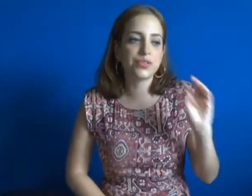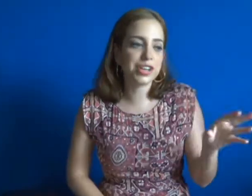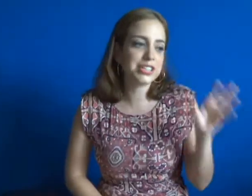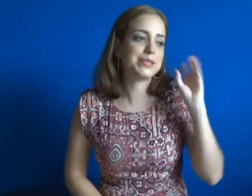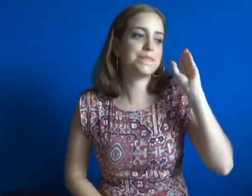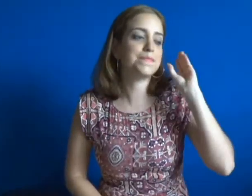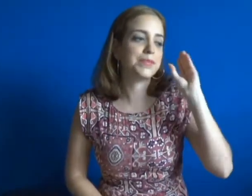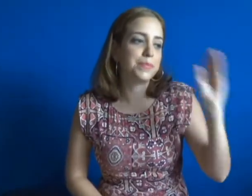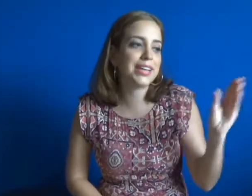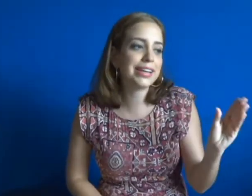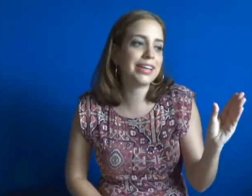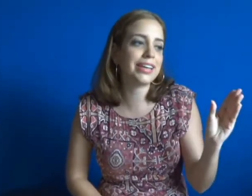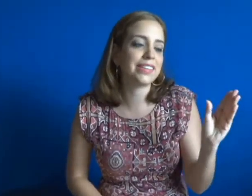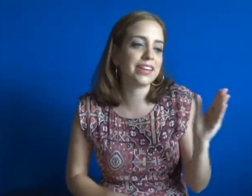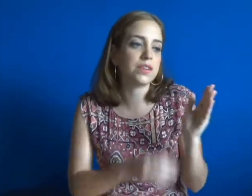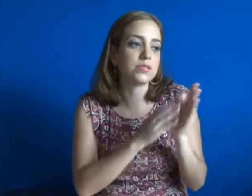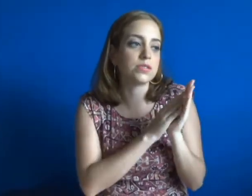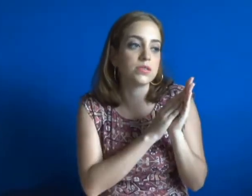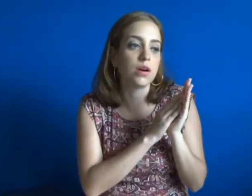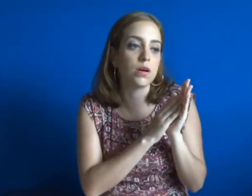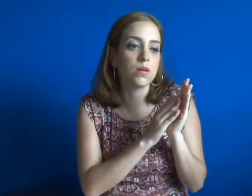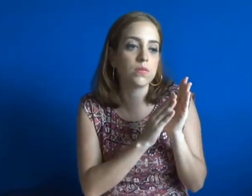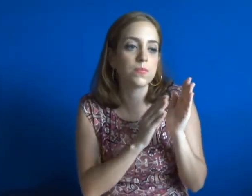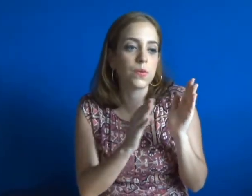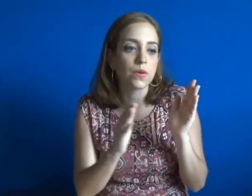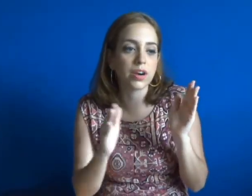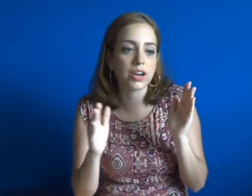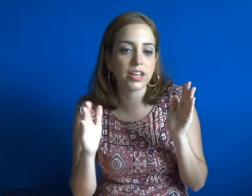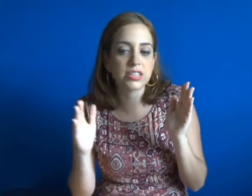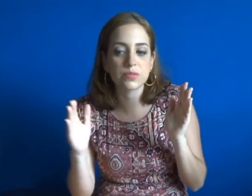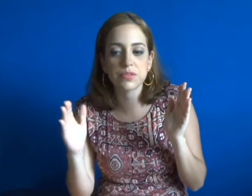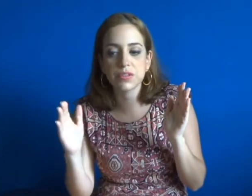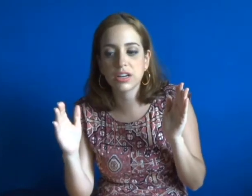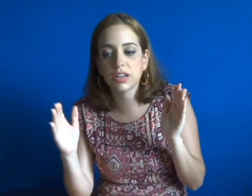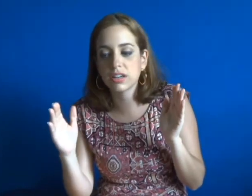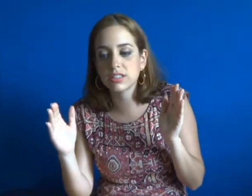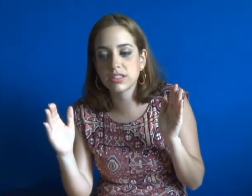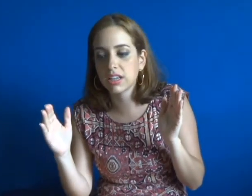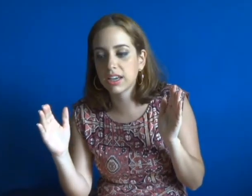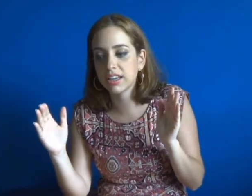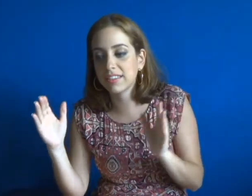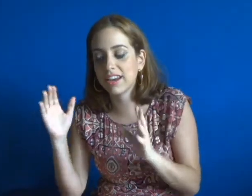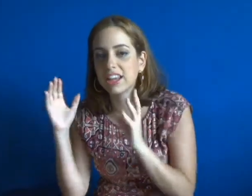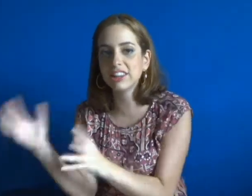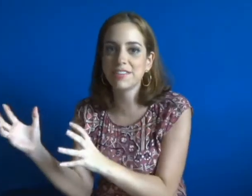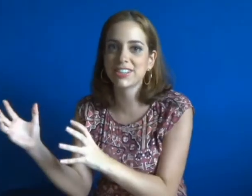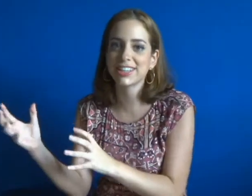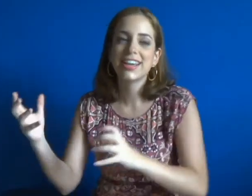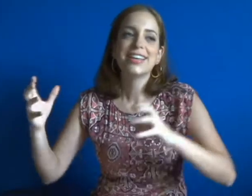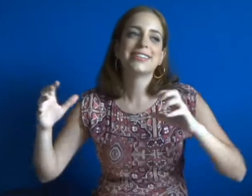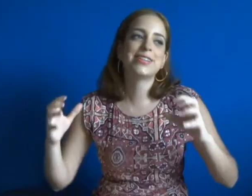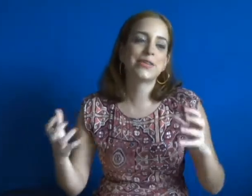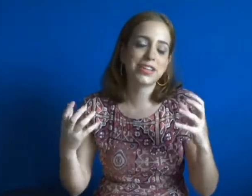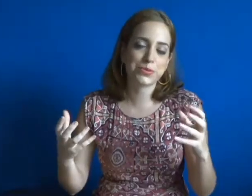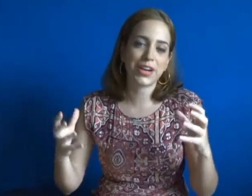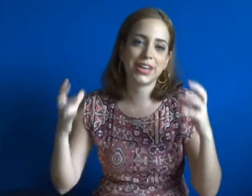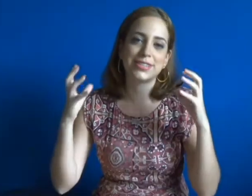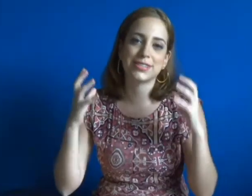the beginning and then I was so bored and I didn't want to read it and I didn't like it and then I loved it. So that's why it's just